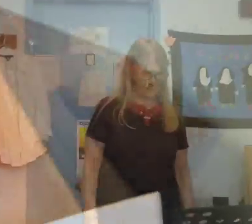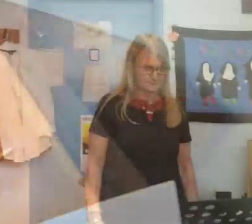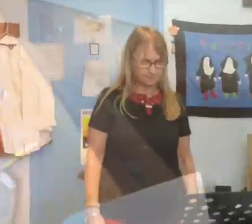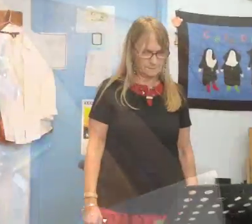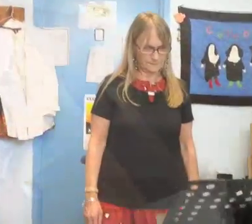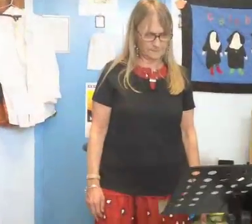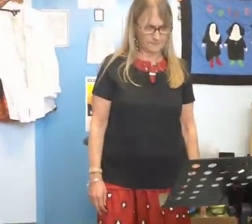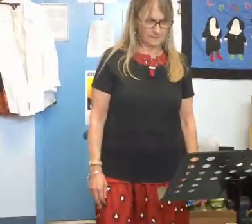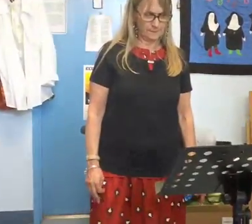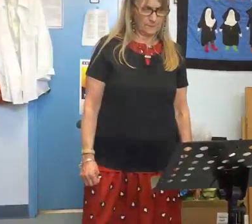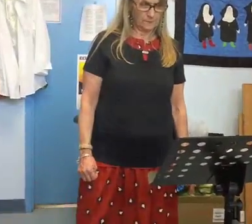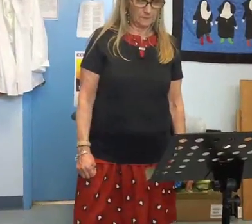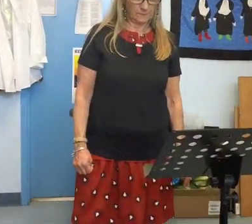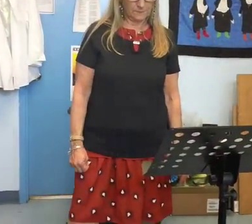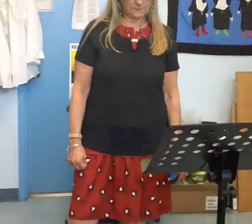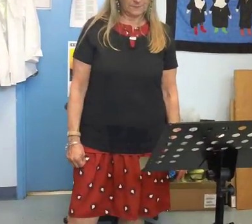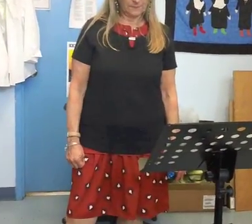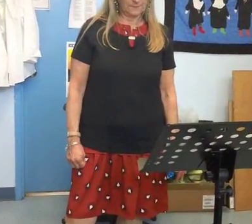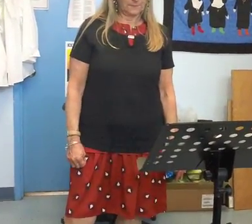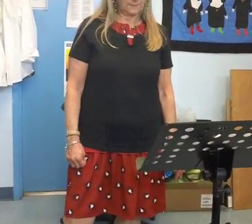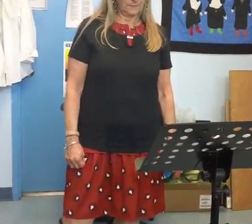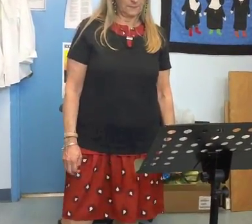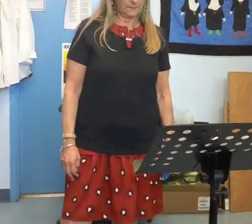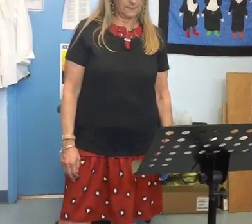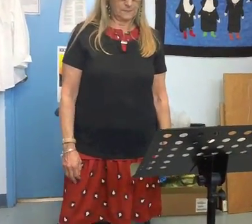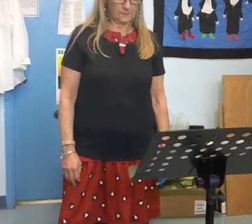page 63 from Tuck don't you remember me